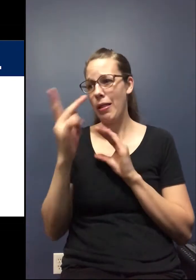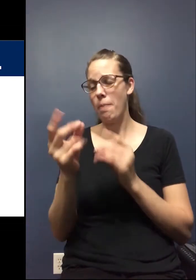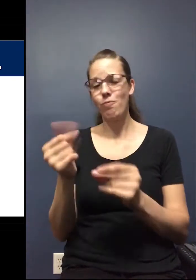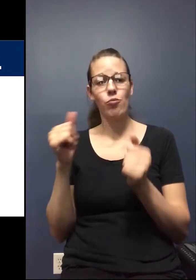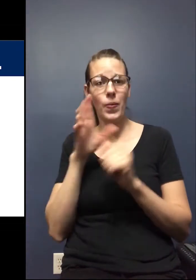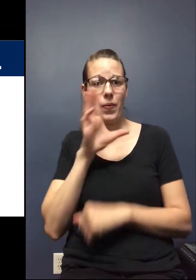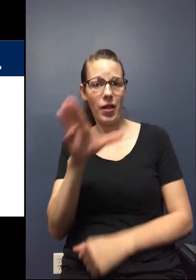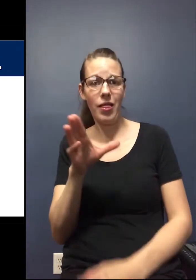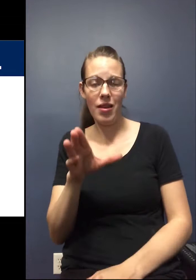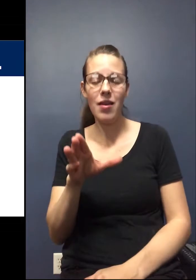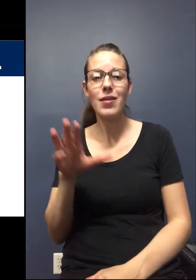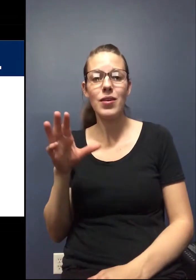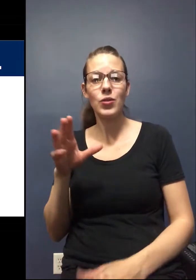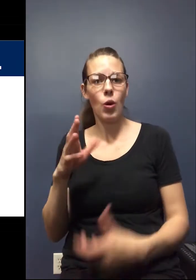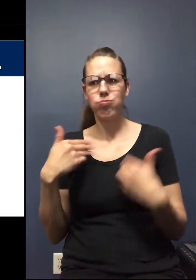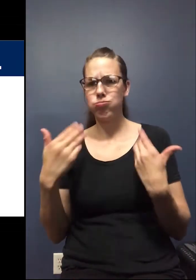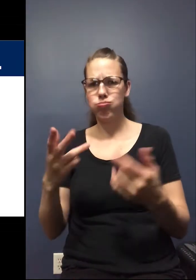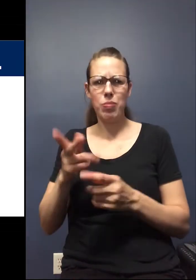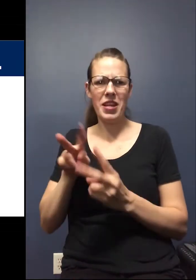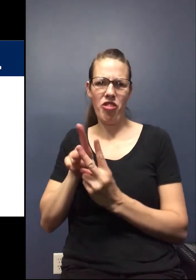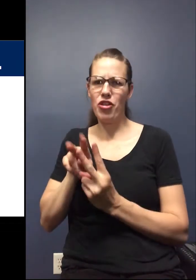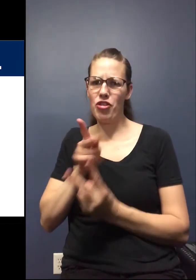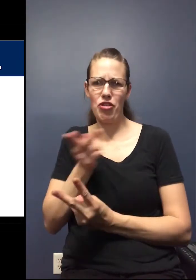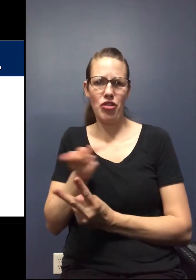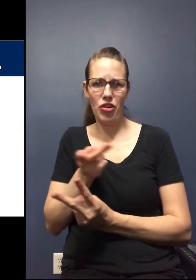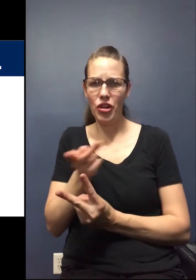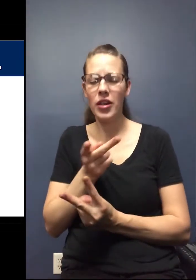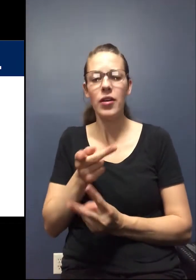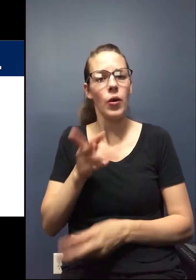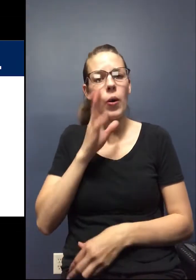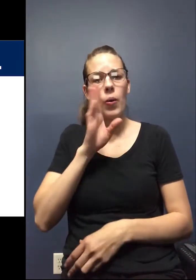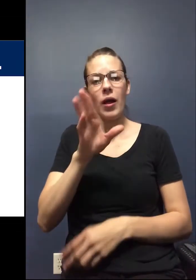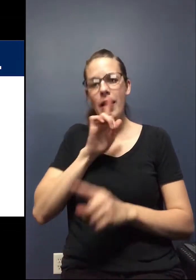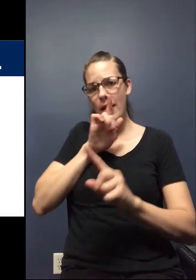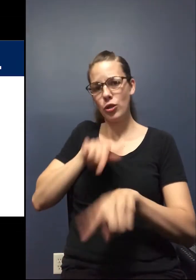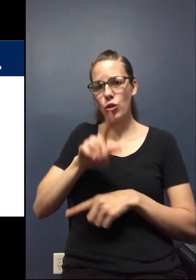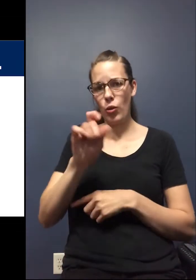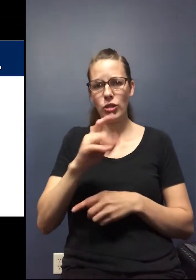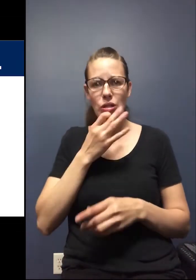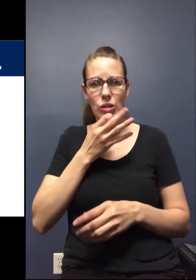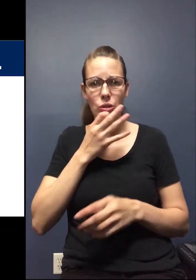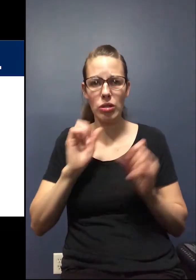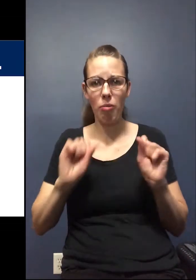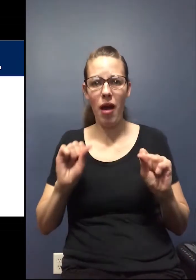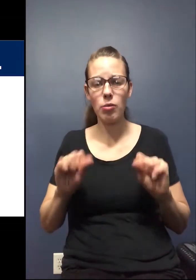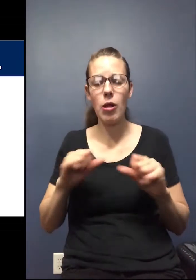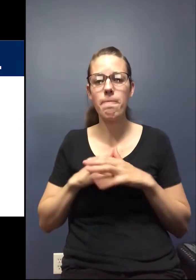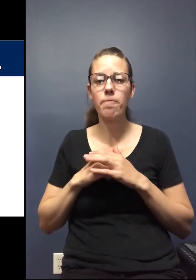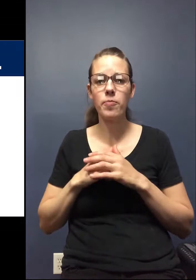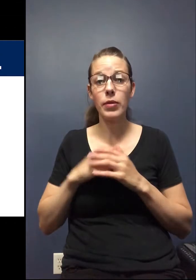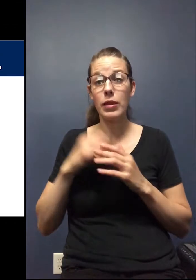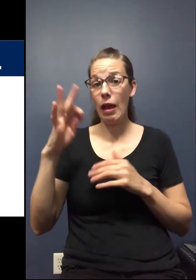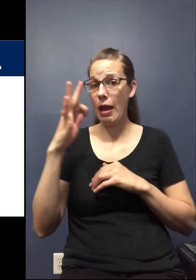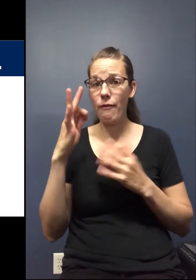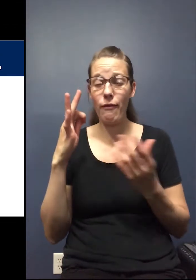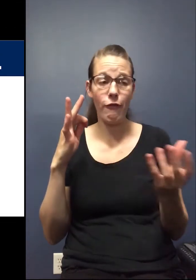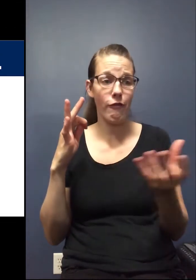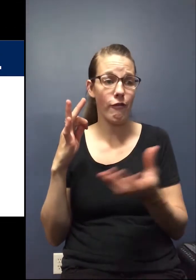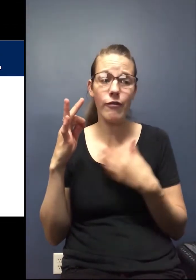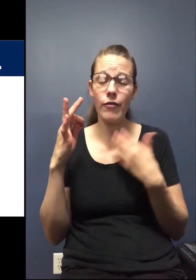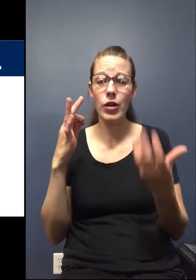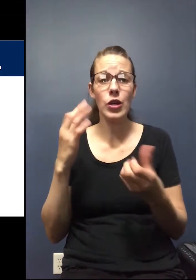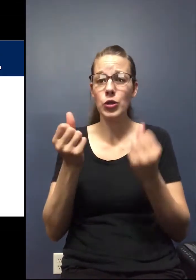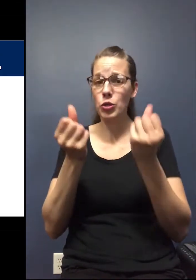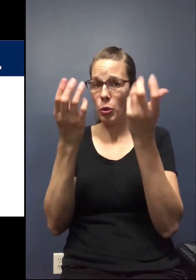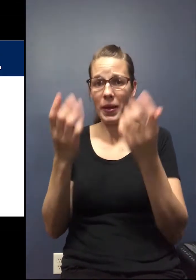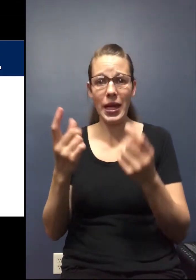as they come up. So, feel free to do either one. And we'll get to your question as soon as possible. If for some reason we have